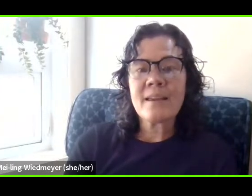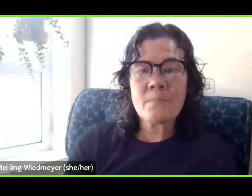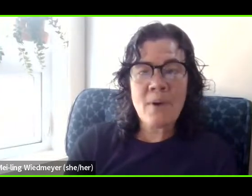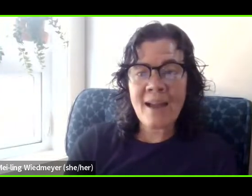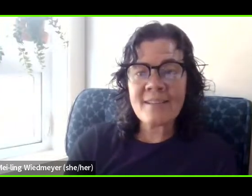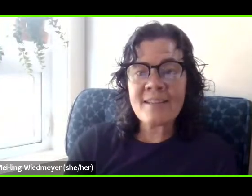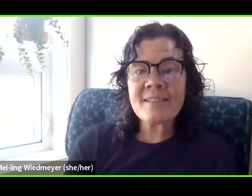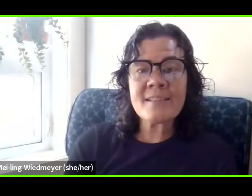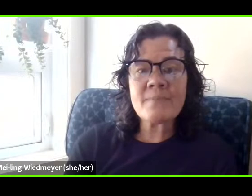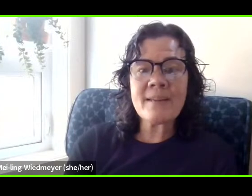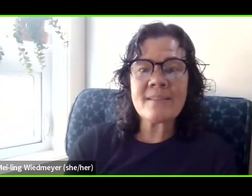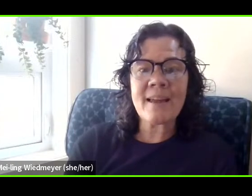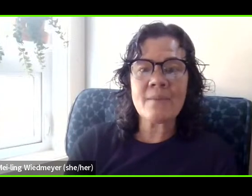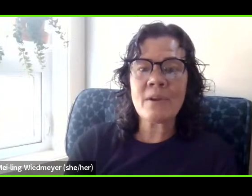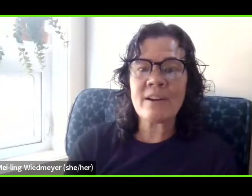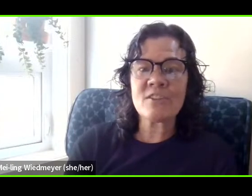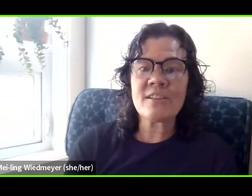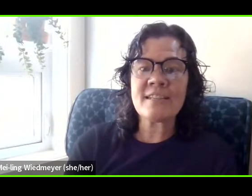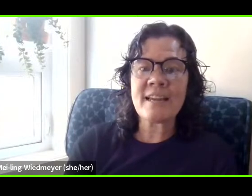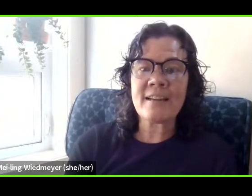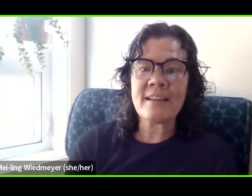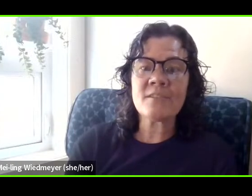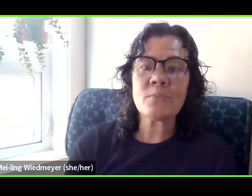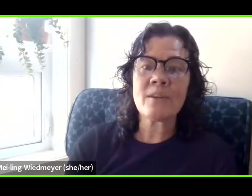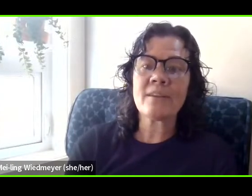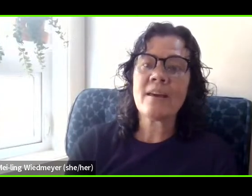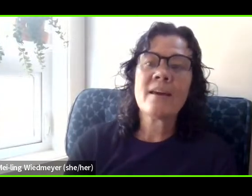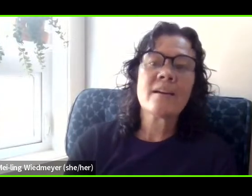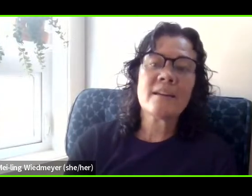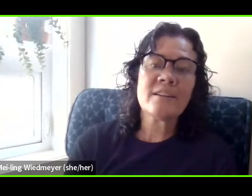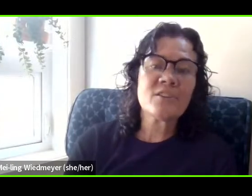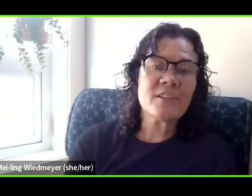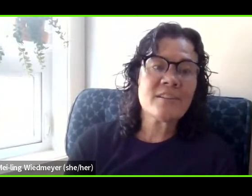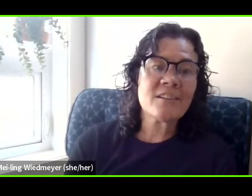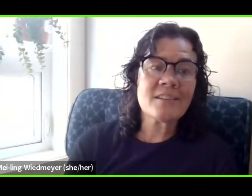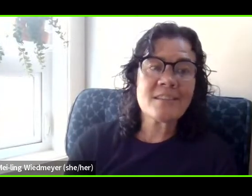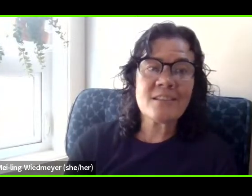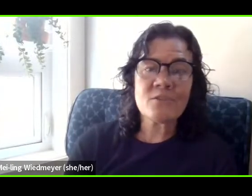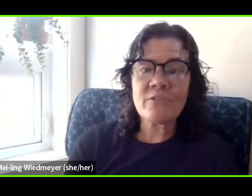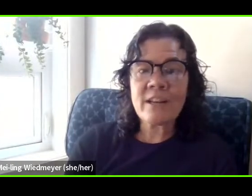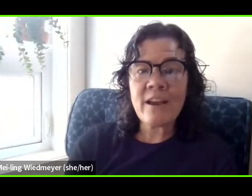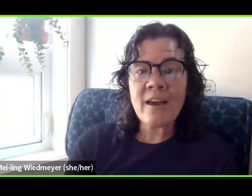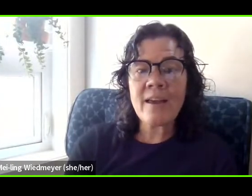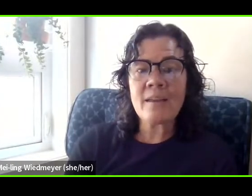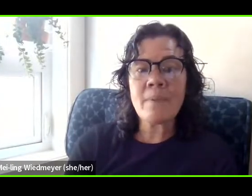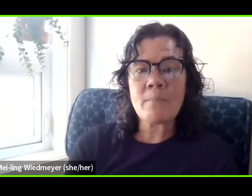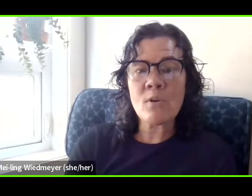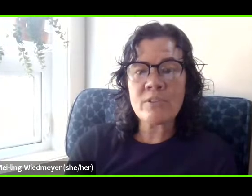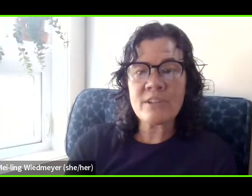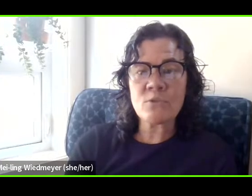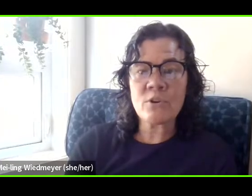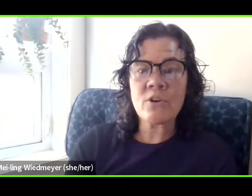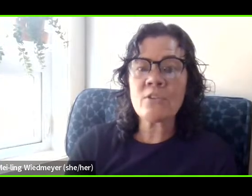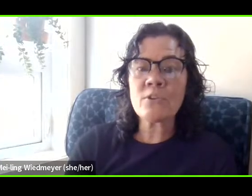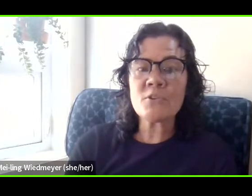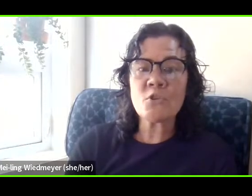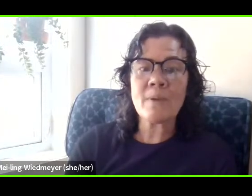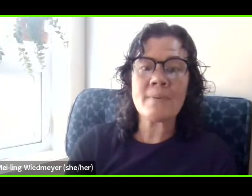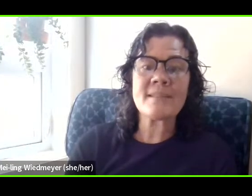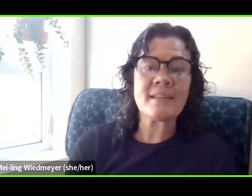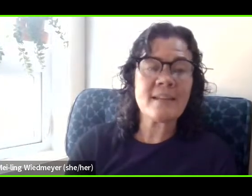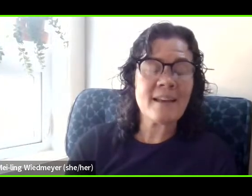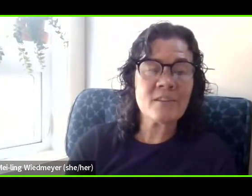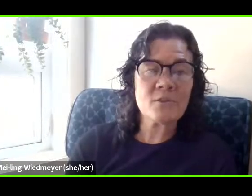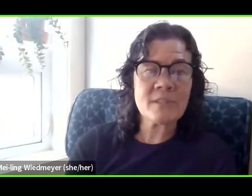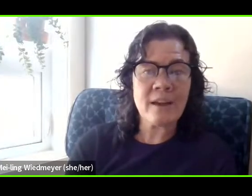In practice, this means that immigration detainees with conditions such as schizophrenia and bipolar disorder or those